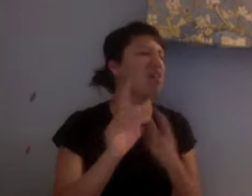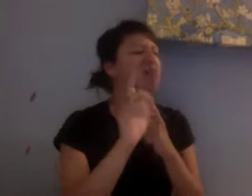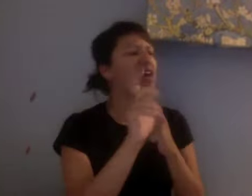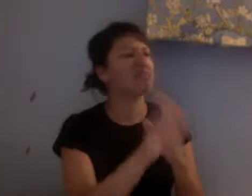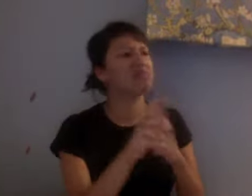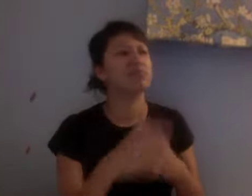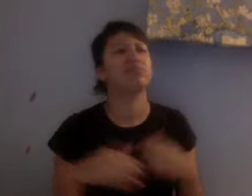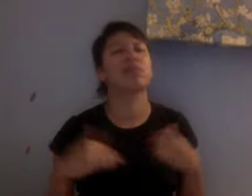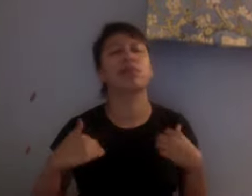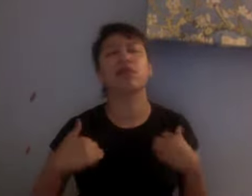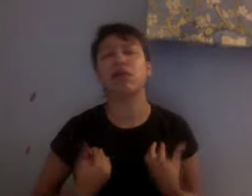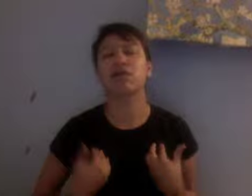Let's move on.